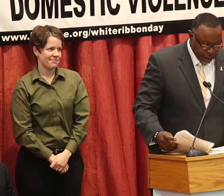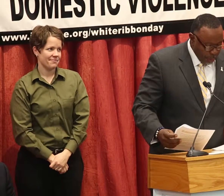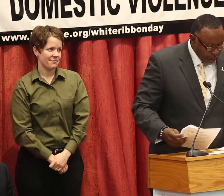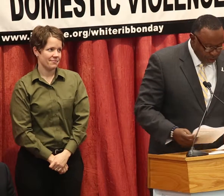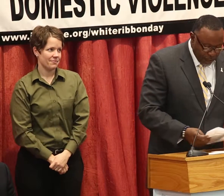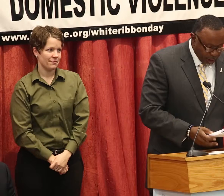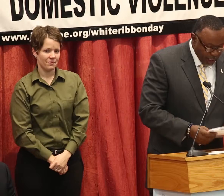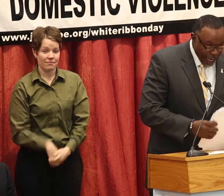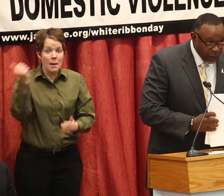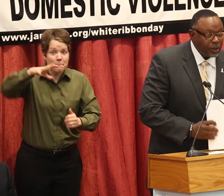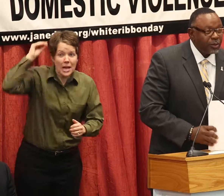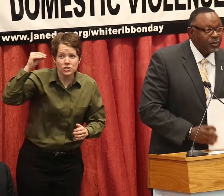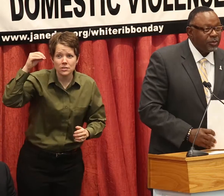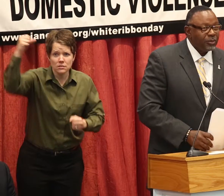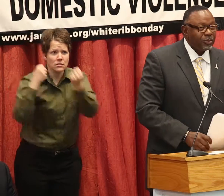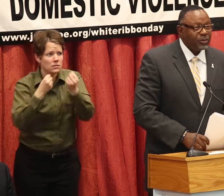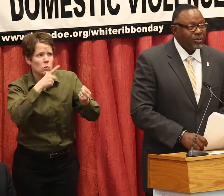Are there any Patriots fans in the house?